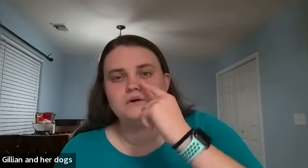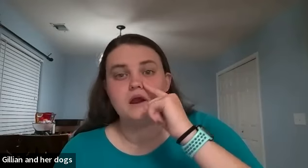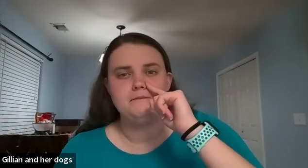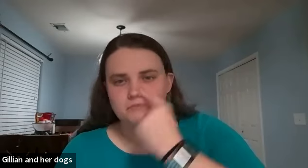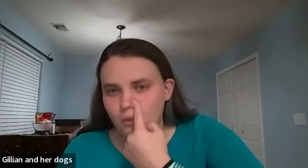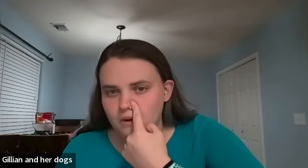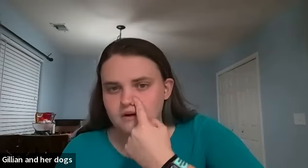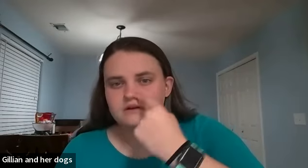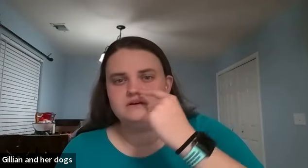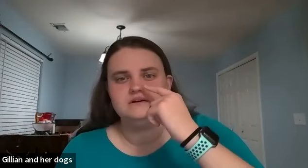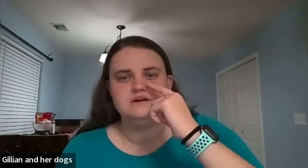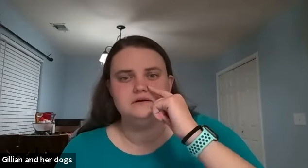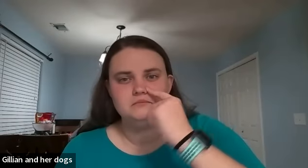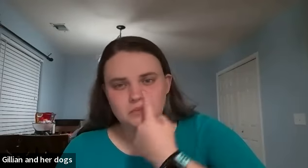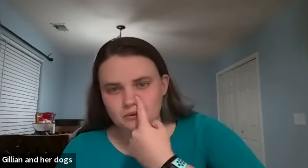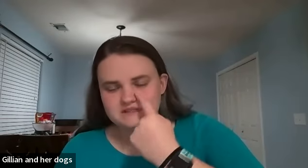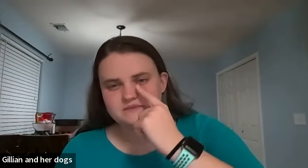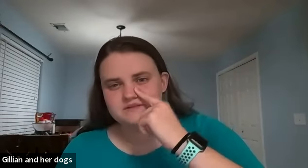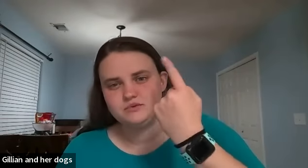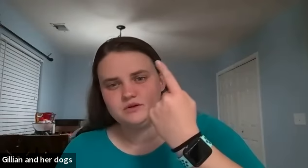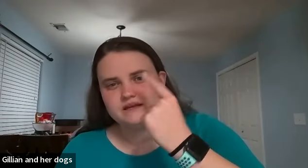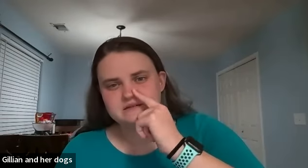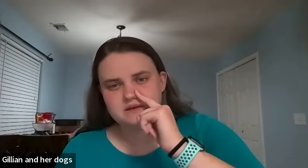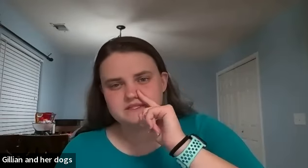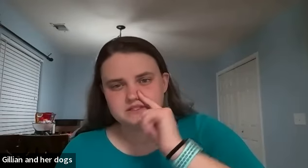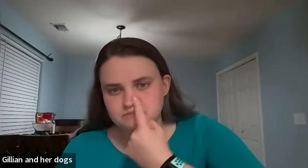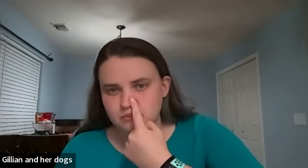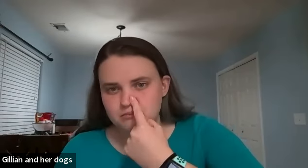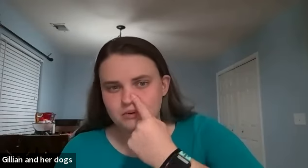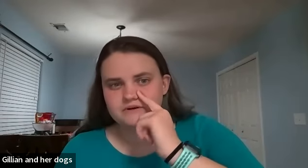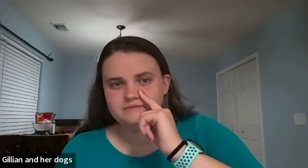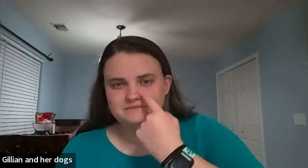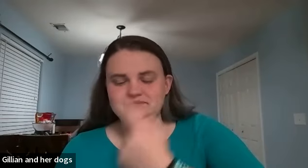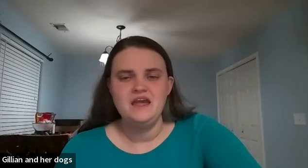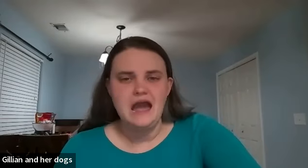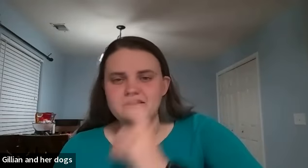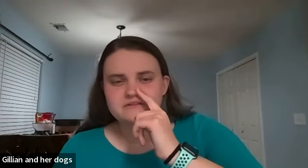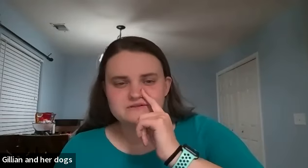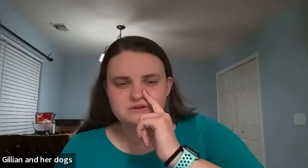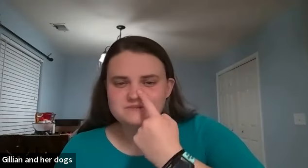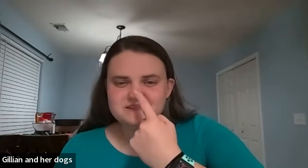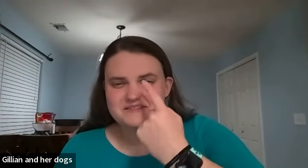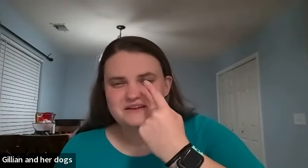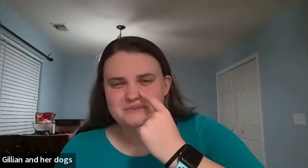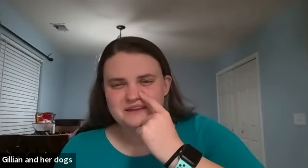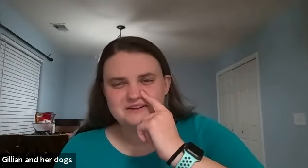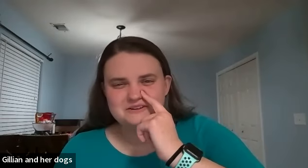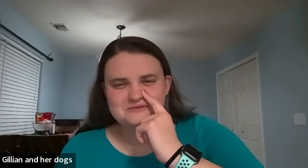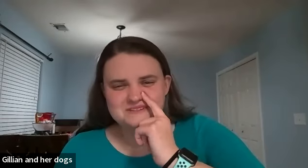or i'm bored bored sometimes they'll pull away sometimes it's just bored i don't know this one always makes me think of picking your nose